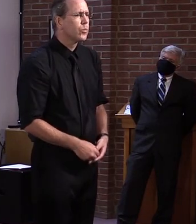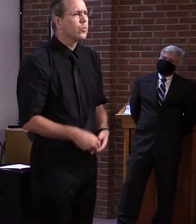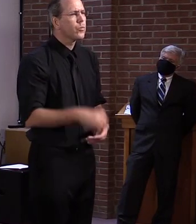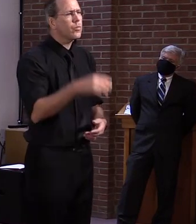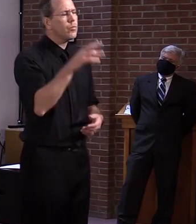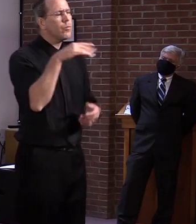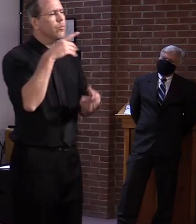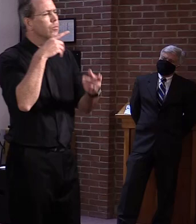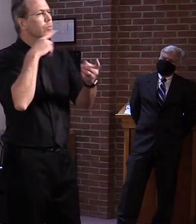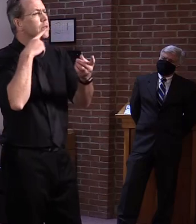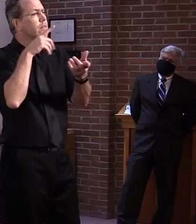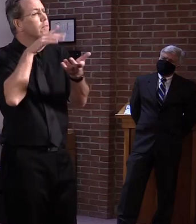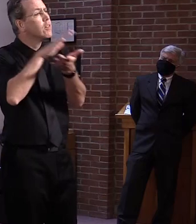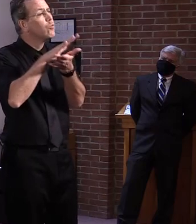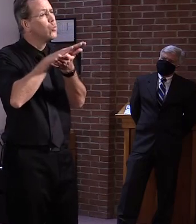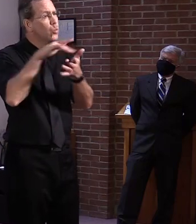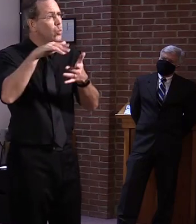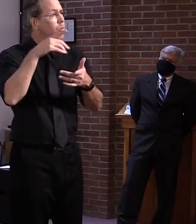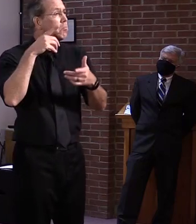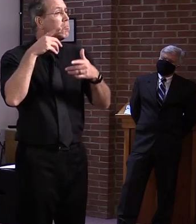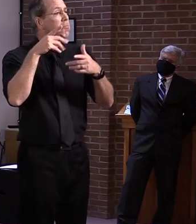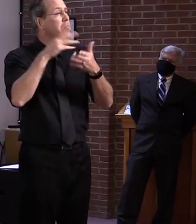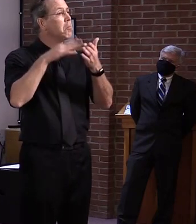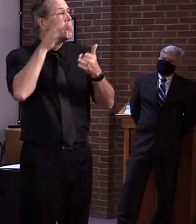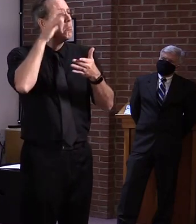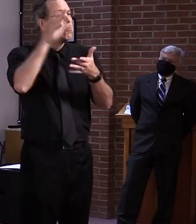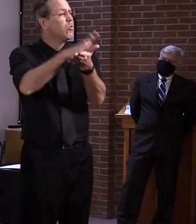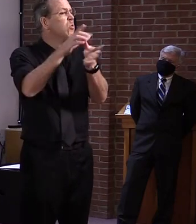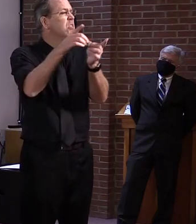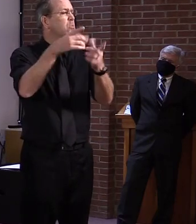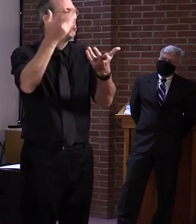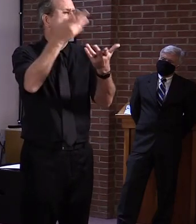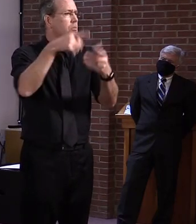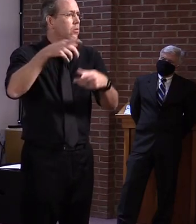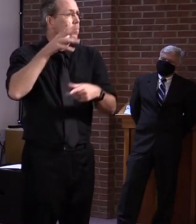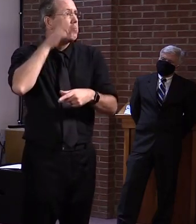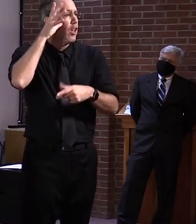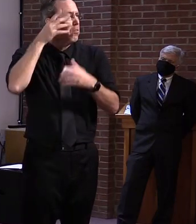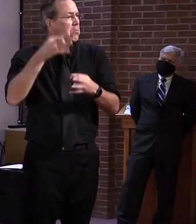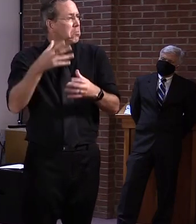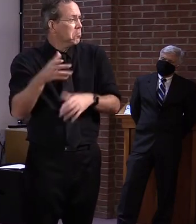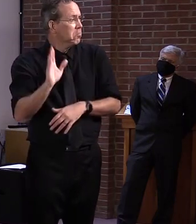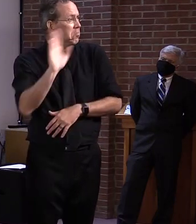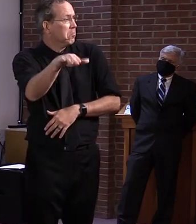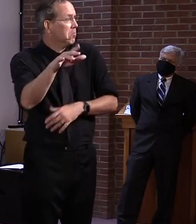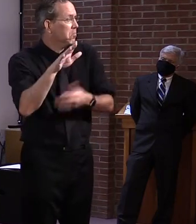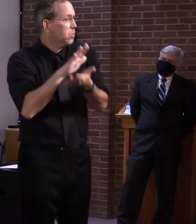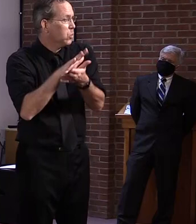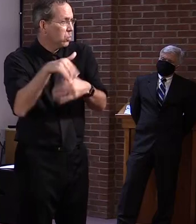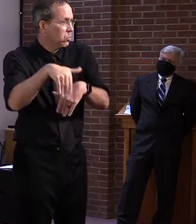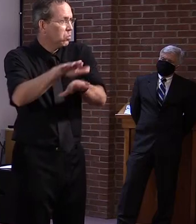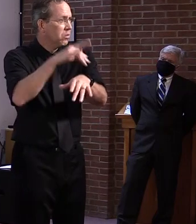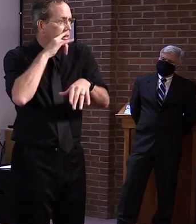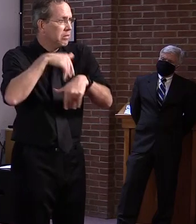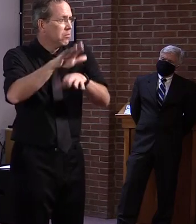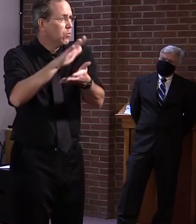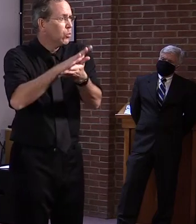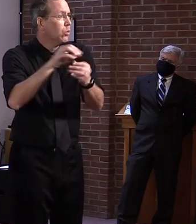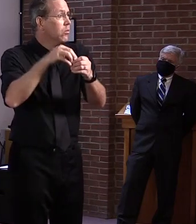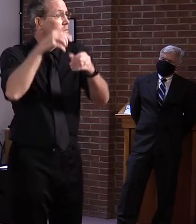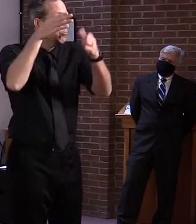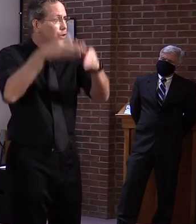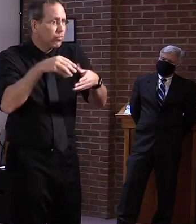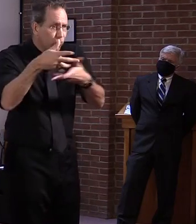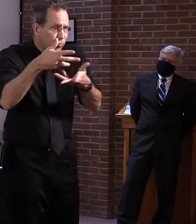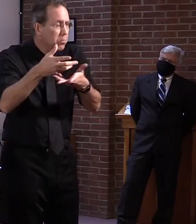them in school? No, that's a good point. I think that's, that's sort of the, uh, one of the guiding reasons why we're interested in the transparency piece, because it is an